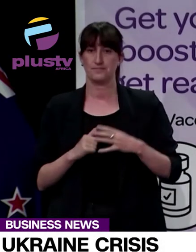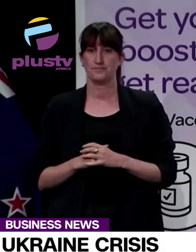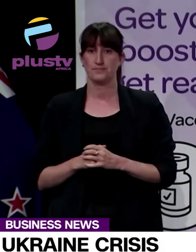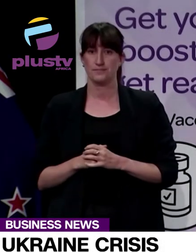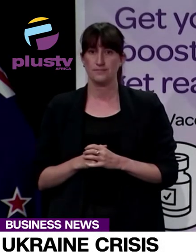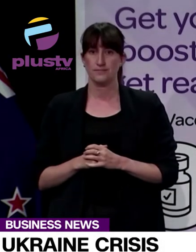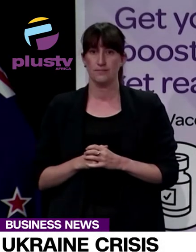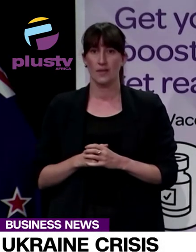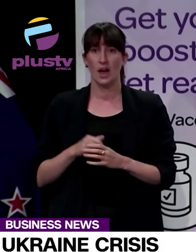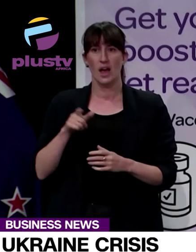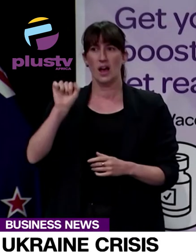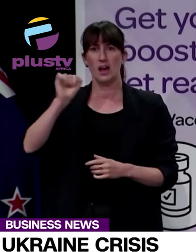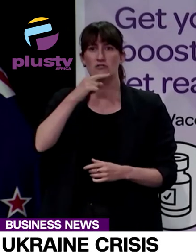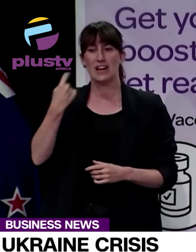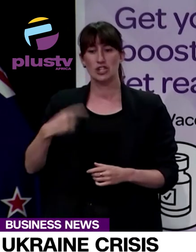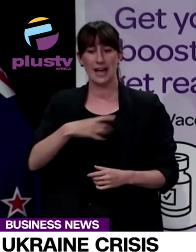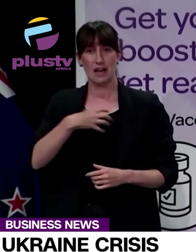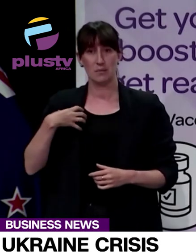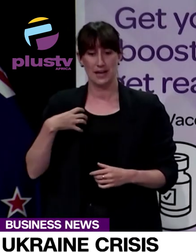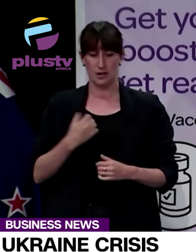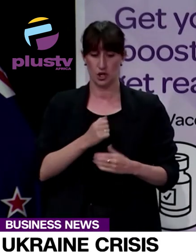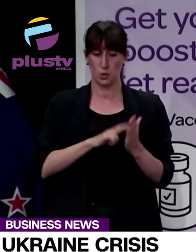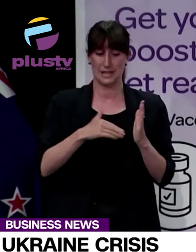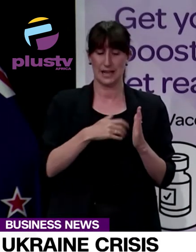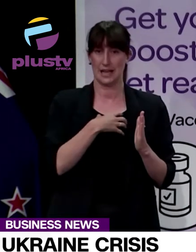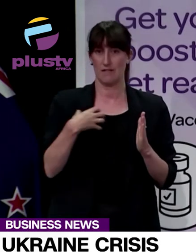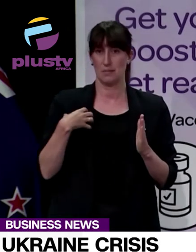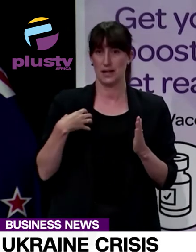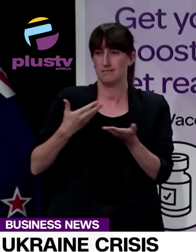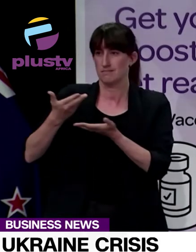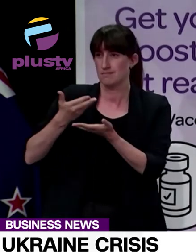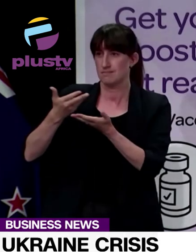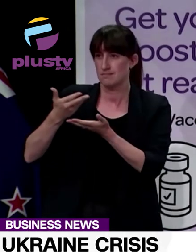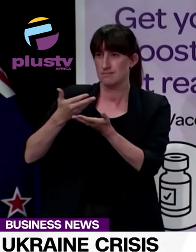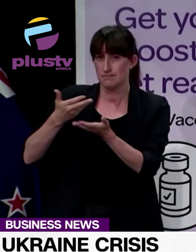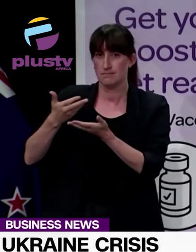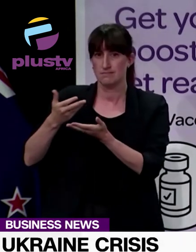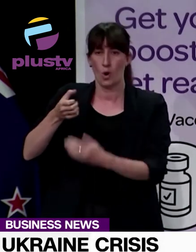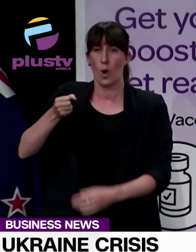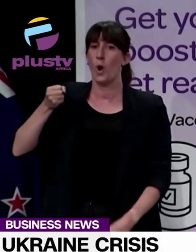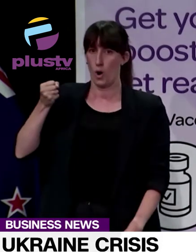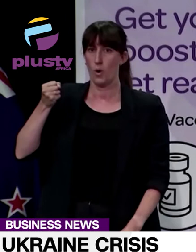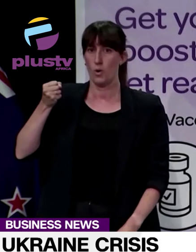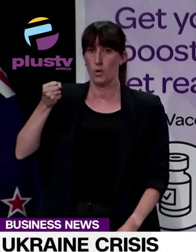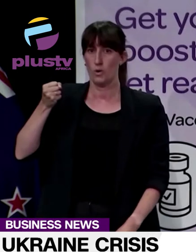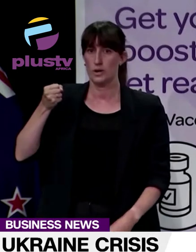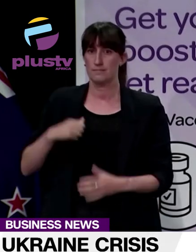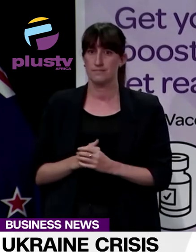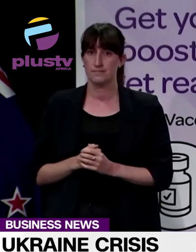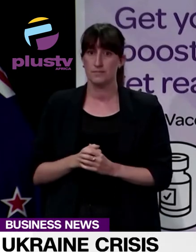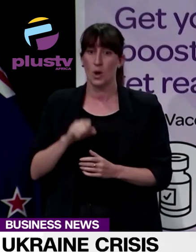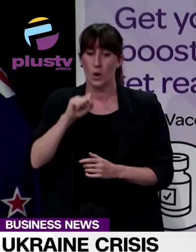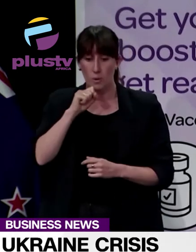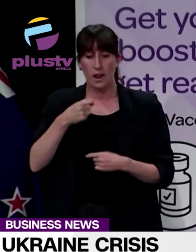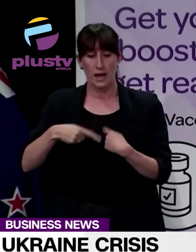in Ukraine and permanently withdraw to avoid a catastrophic and pointless loss of innocent life. Ardern said the country